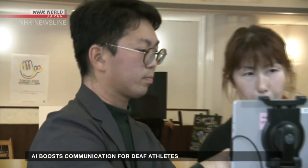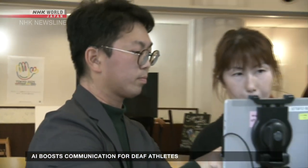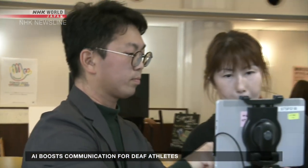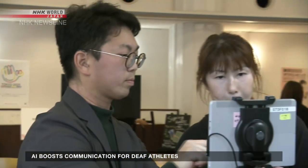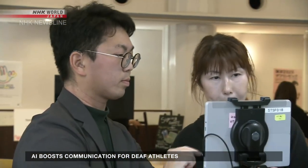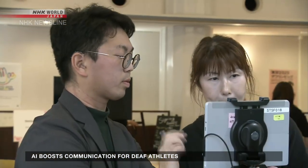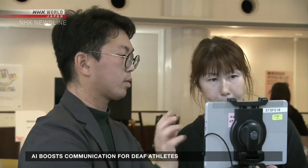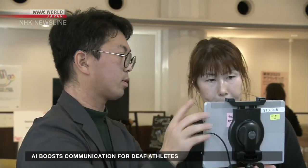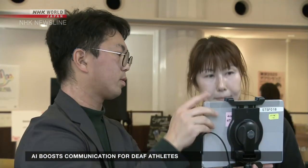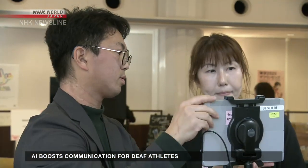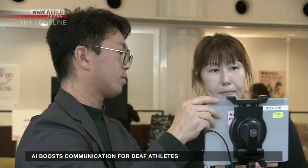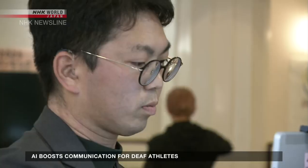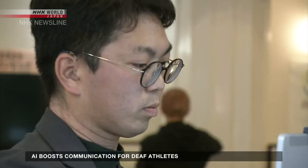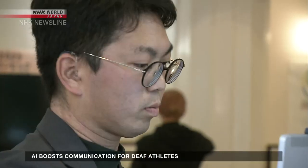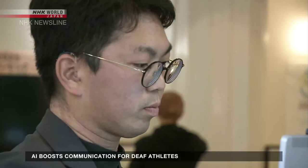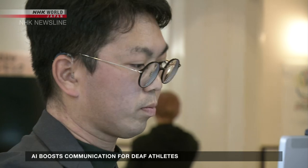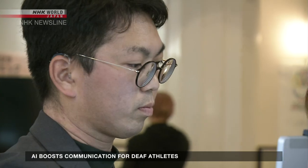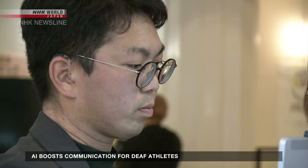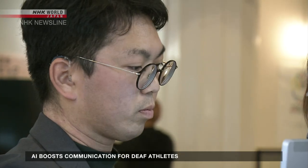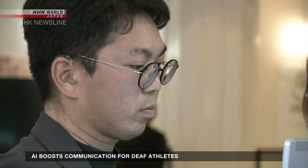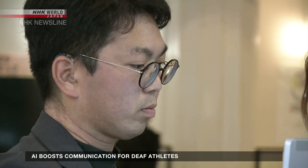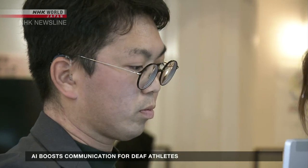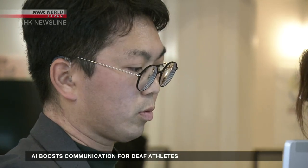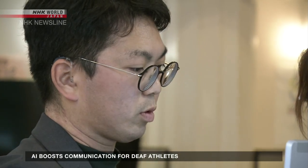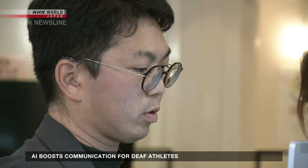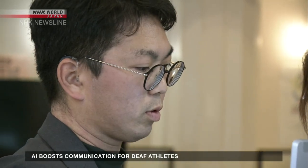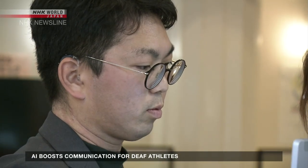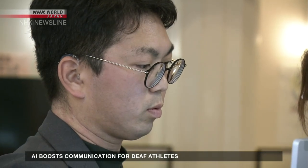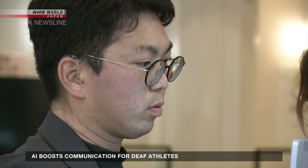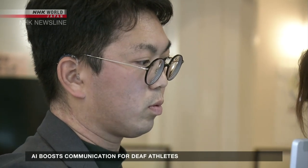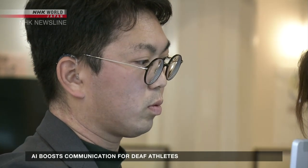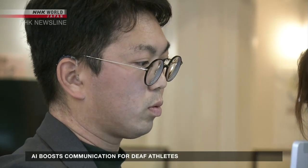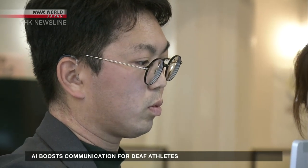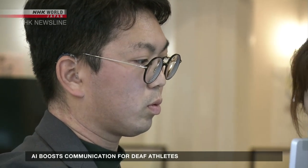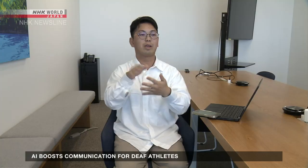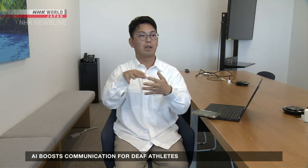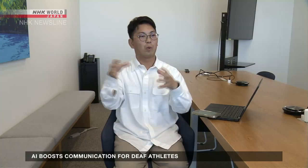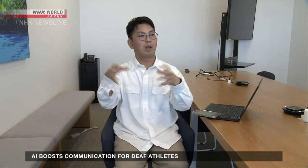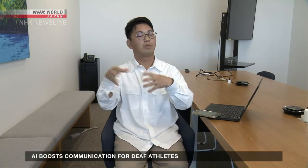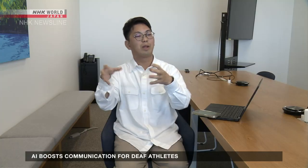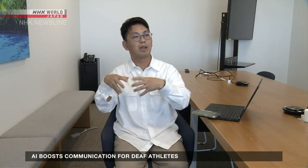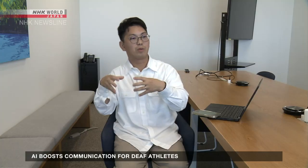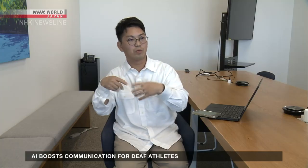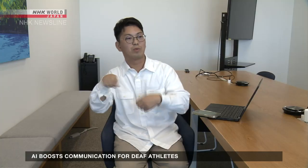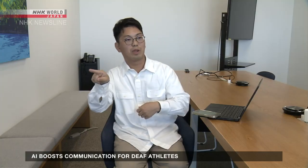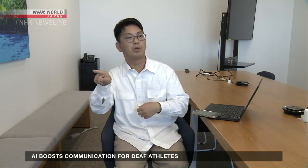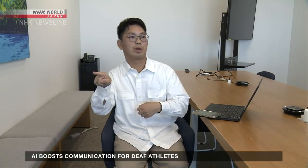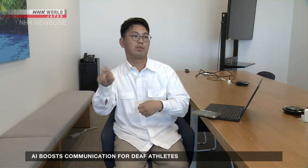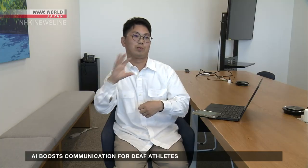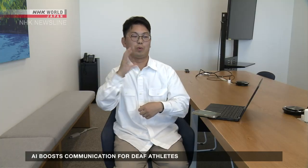gather vast amounts of this data, we cannot improve sign language recognition accuracy.